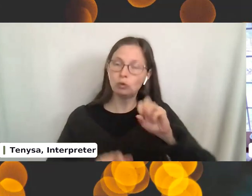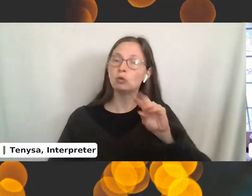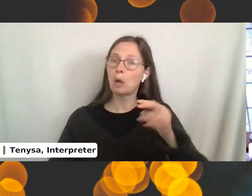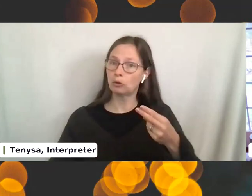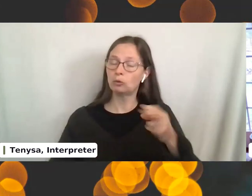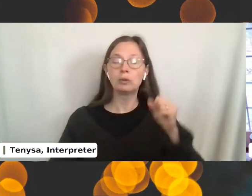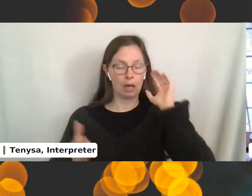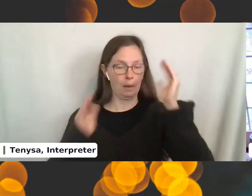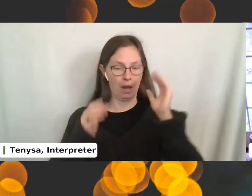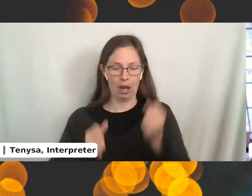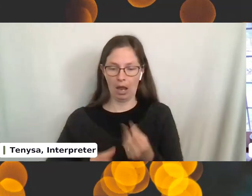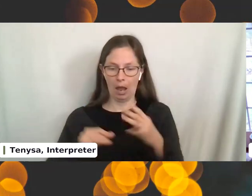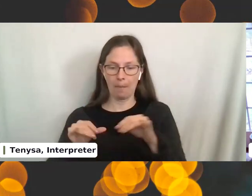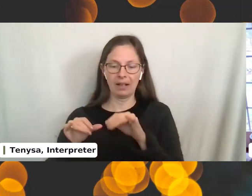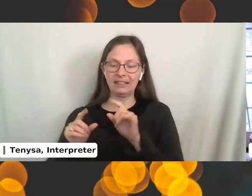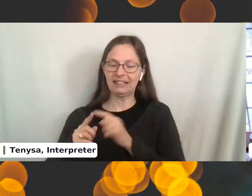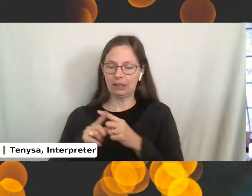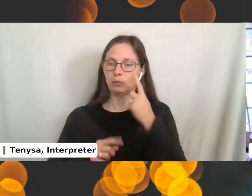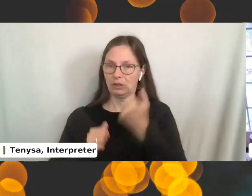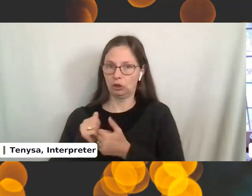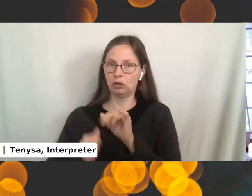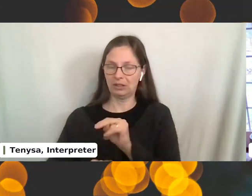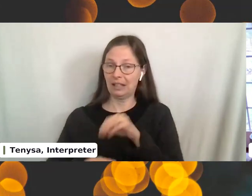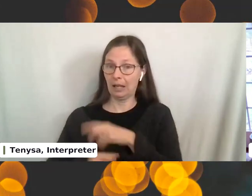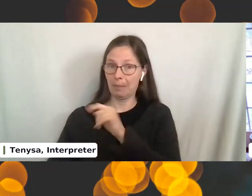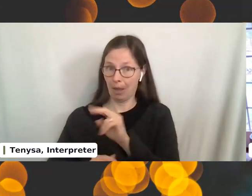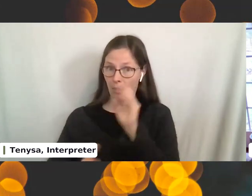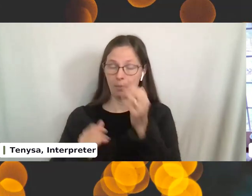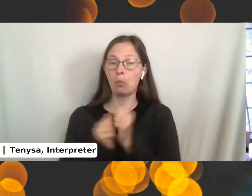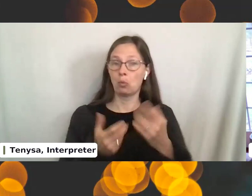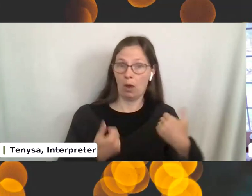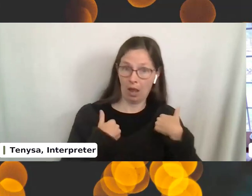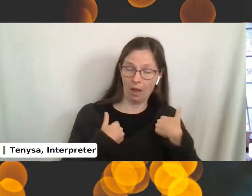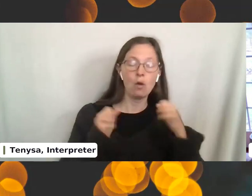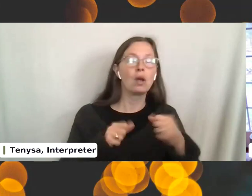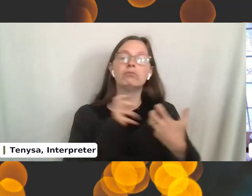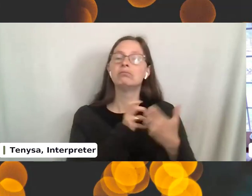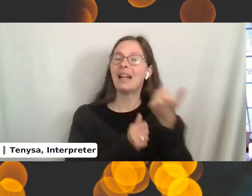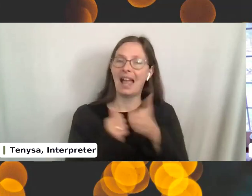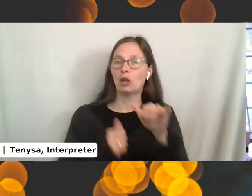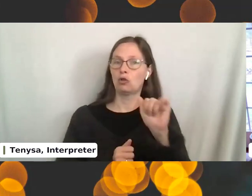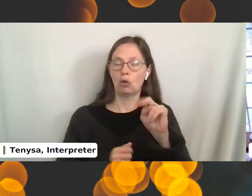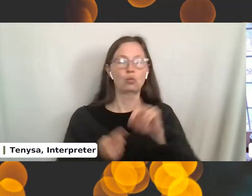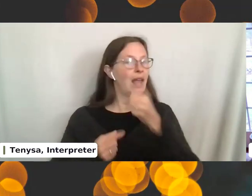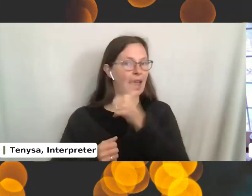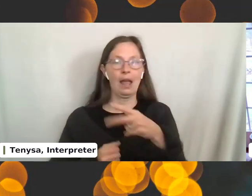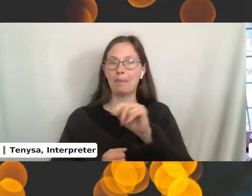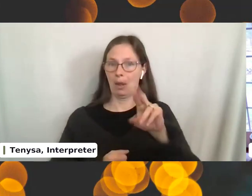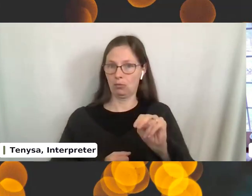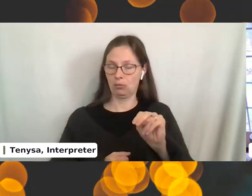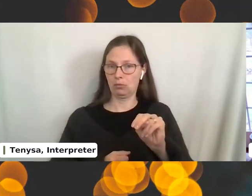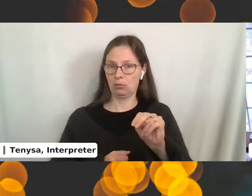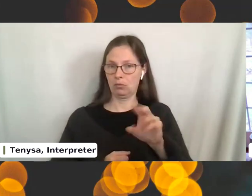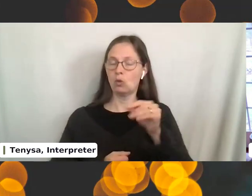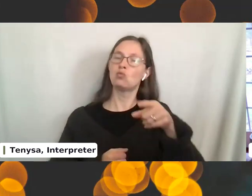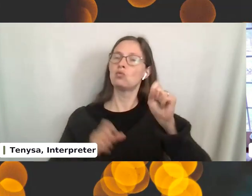per inch in the pattern versus what you actually have, you can adapt any yarn to any pattern and have autonomy over your